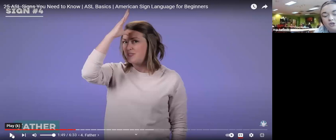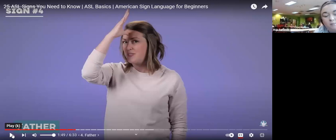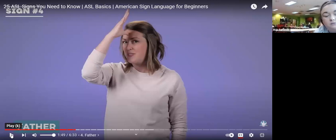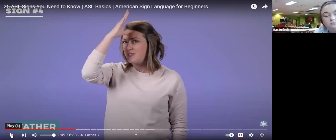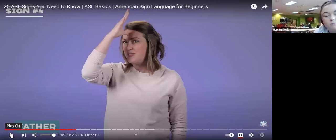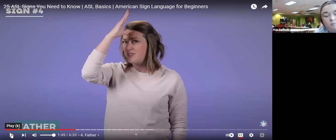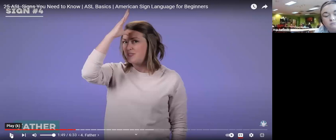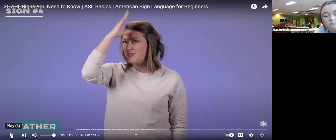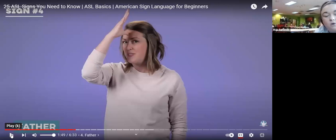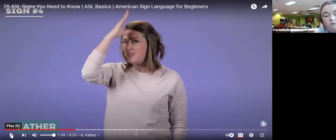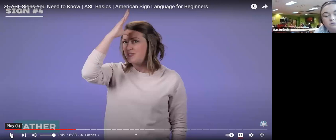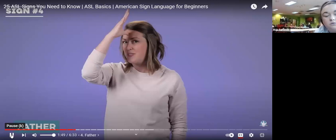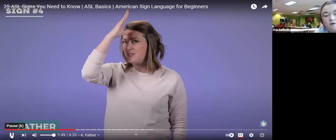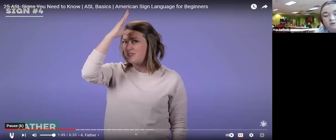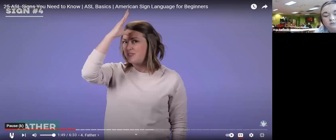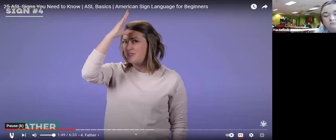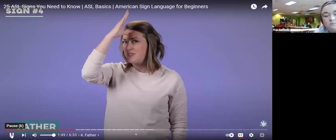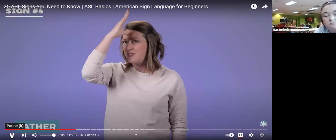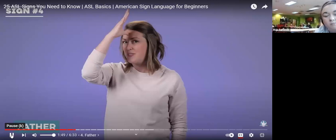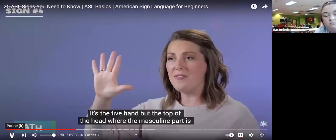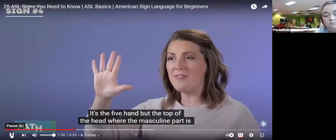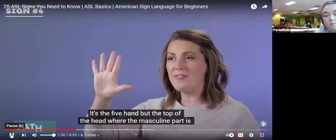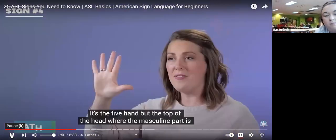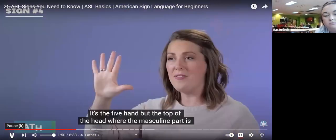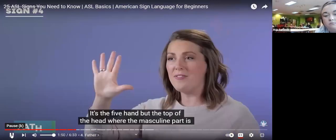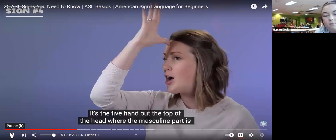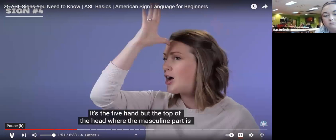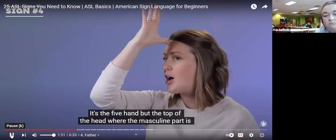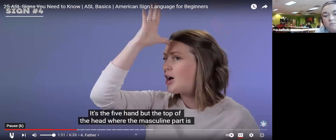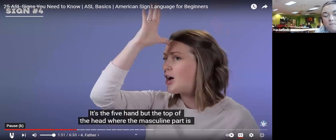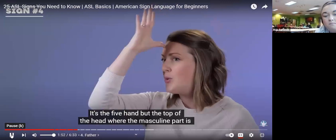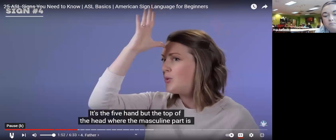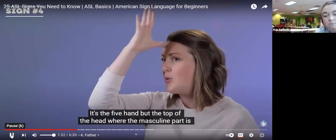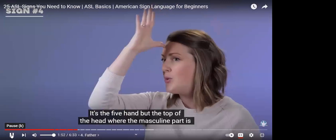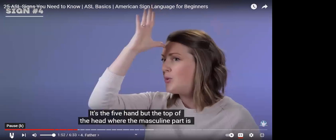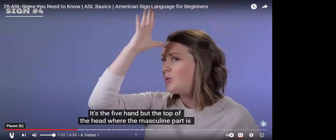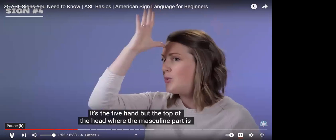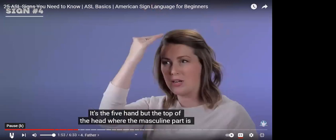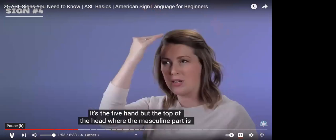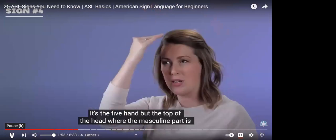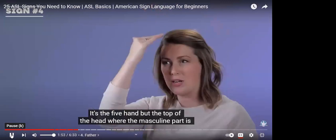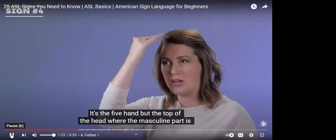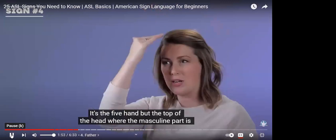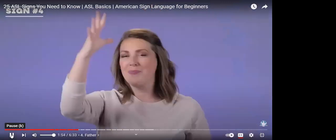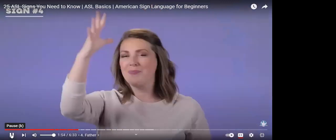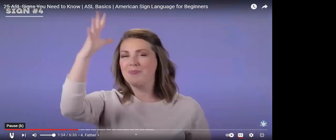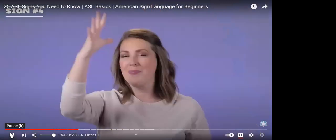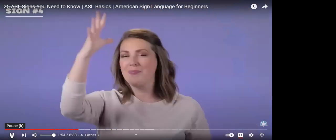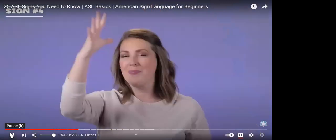good job the five hand but the top of the head where the masculine part is